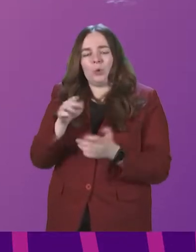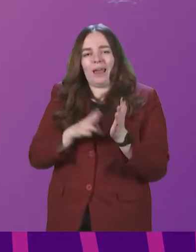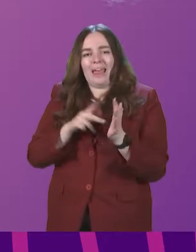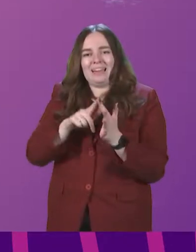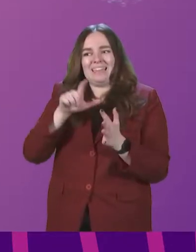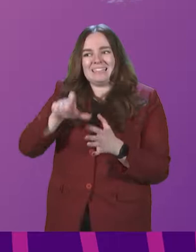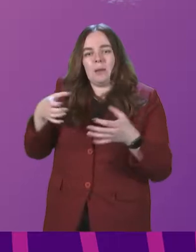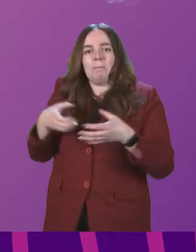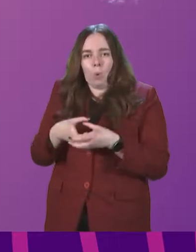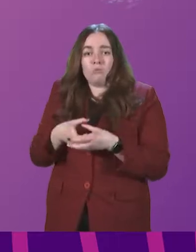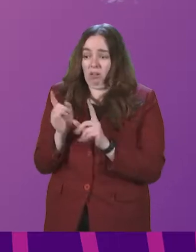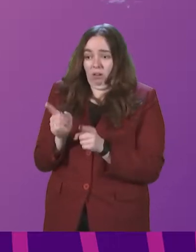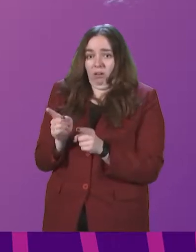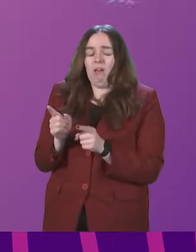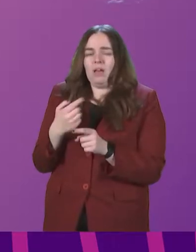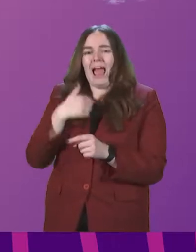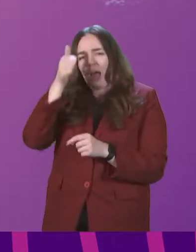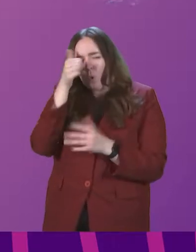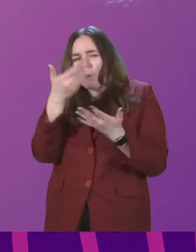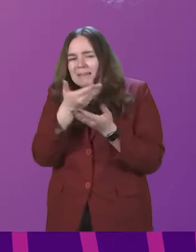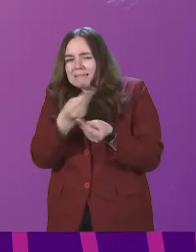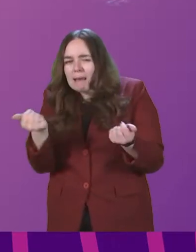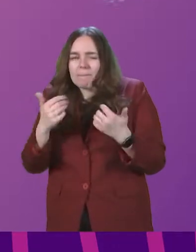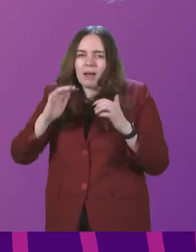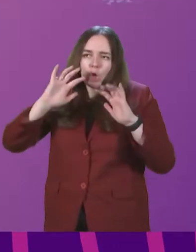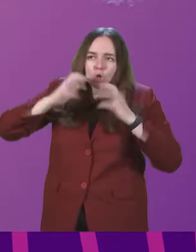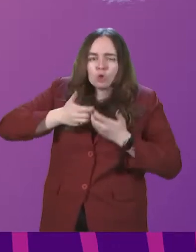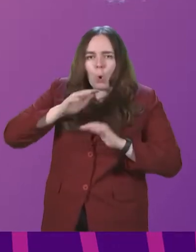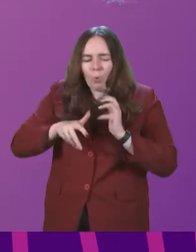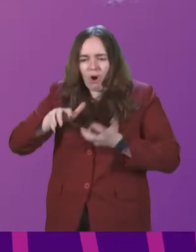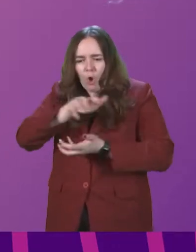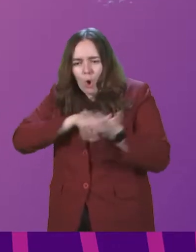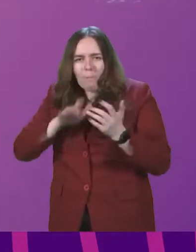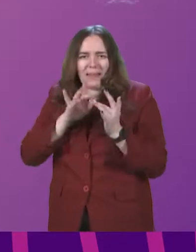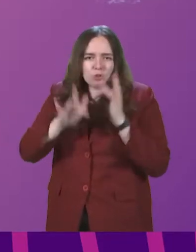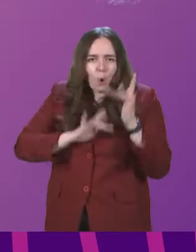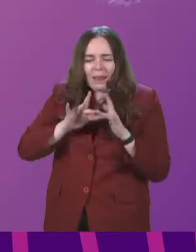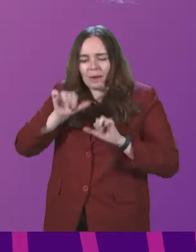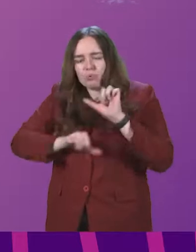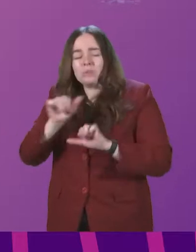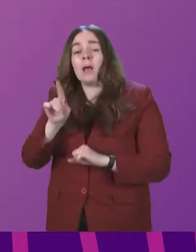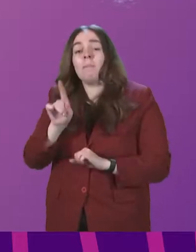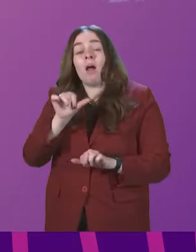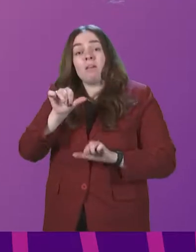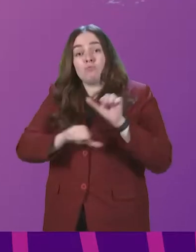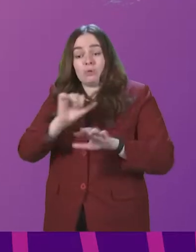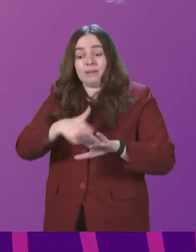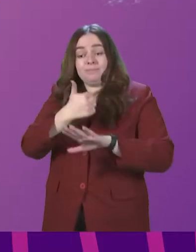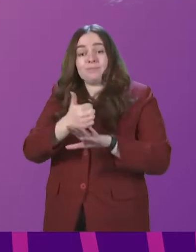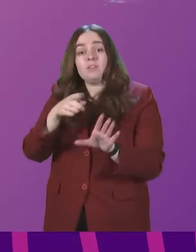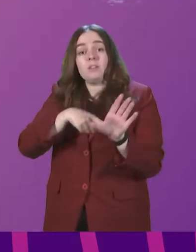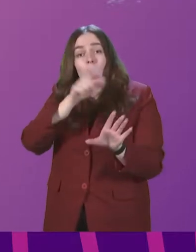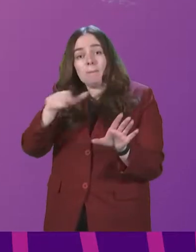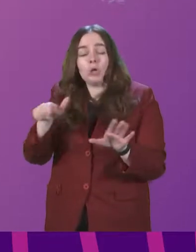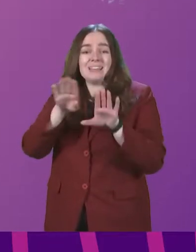alone. I know there have been some concerns expressed about the complexity of the online process, but the process in place for the young person's